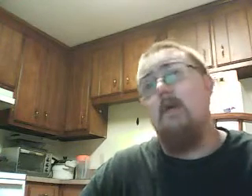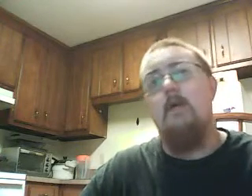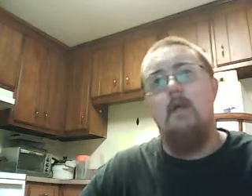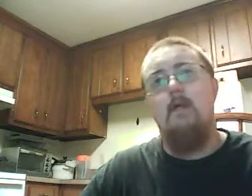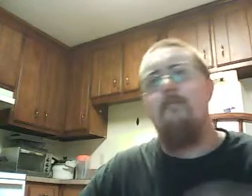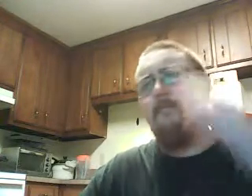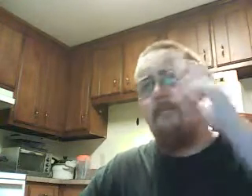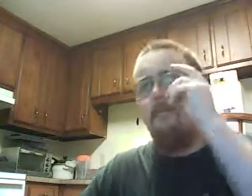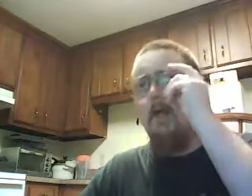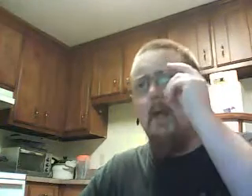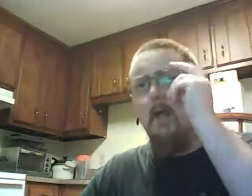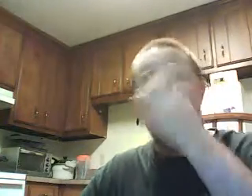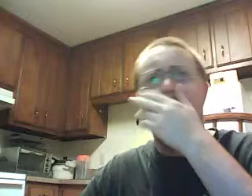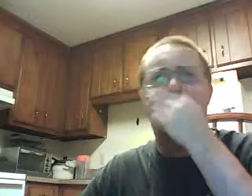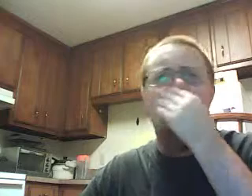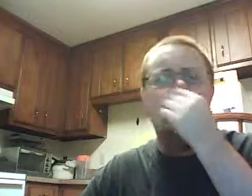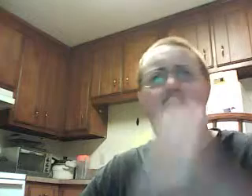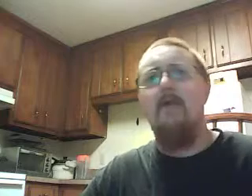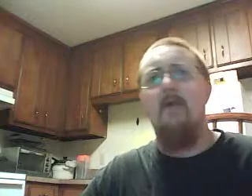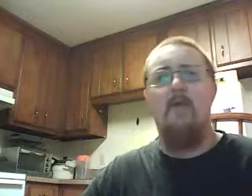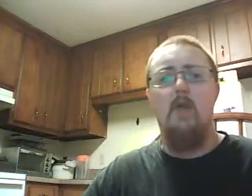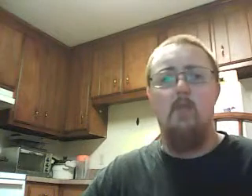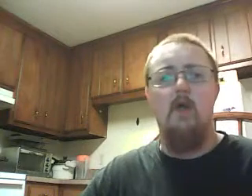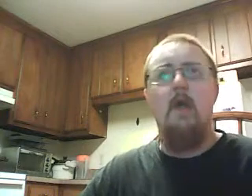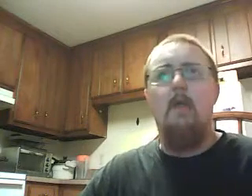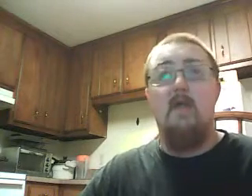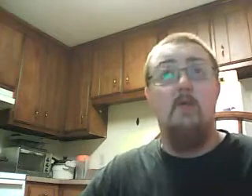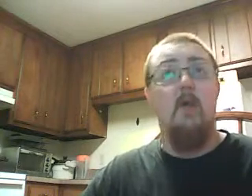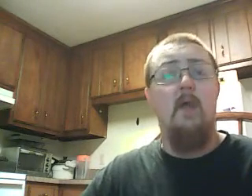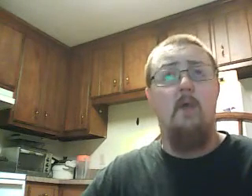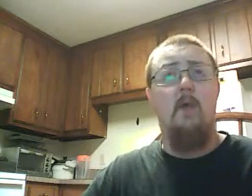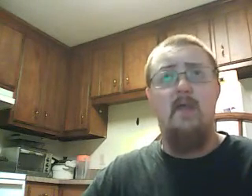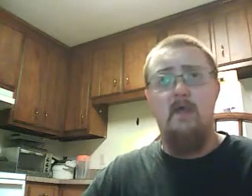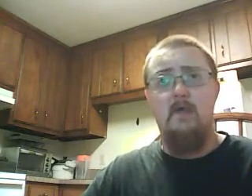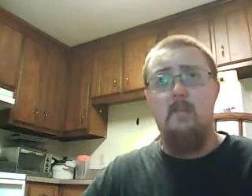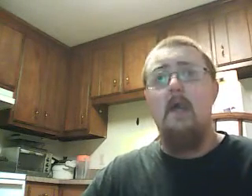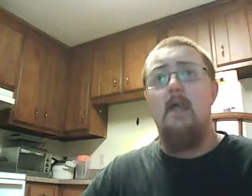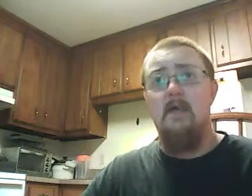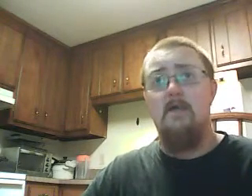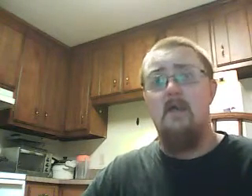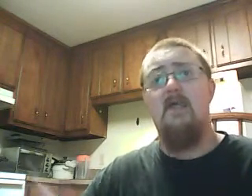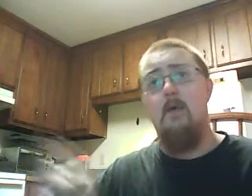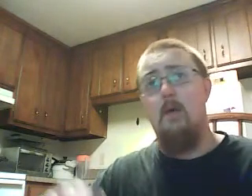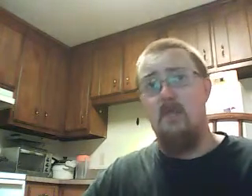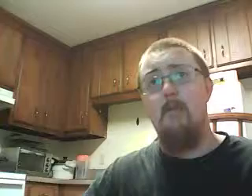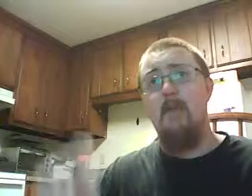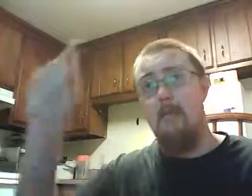meh, you know. Uh, the only downside of that is I hate giving stuff to Goodwill because I do know they throw away things. Yes. And that's not, well, what's that me tapping